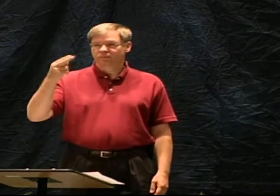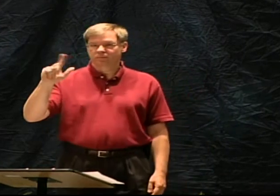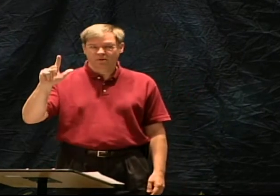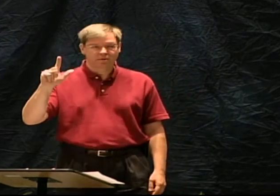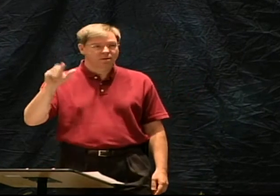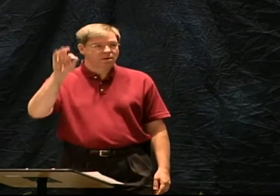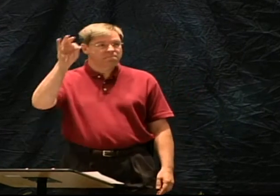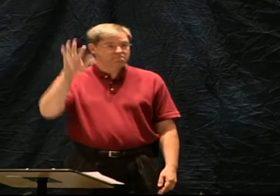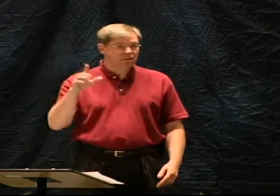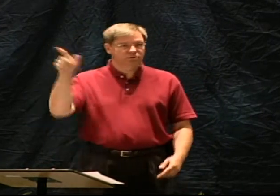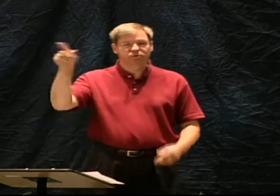I'm Billy Crawl.